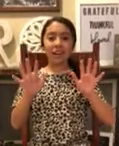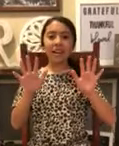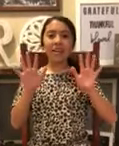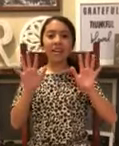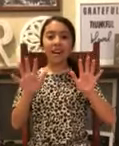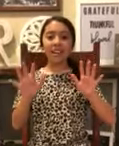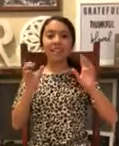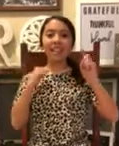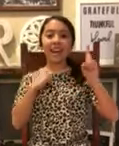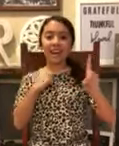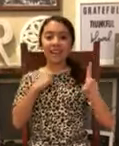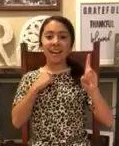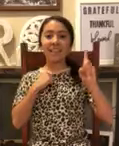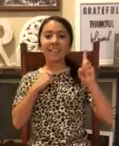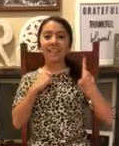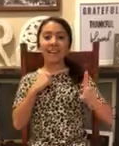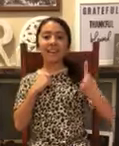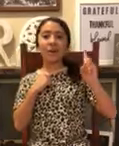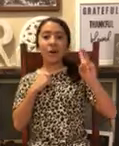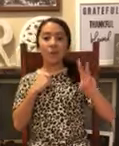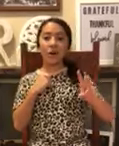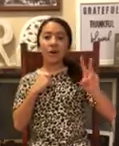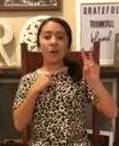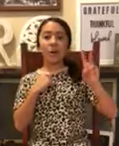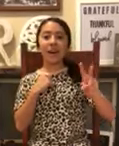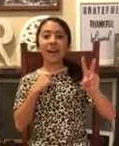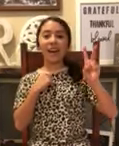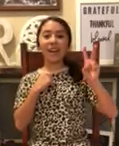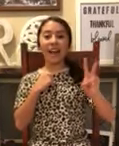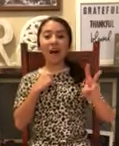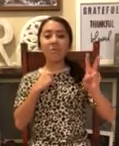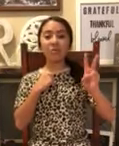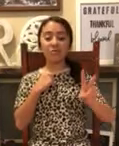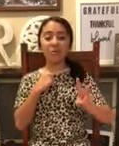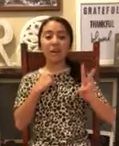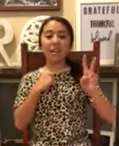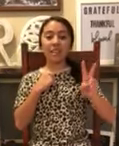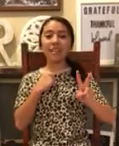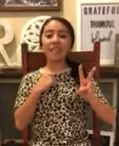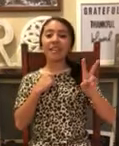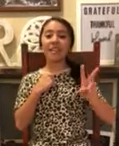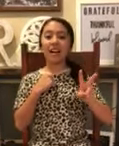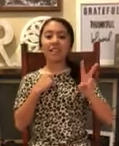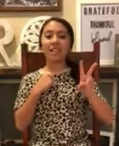90, and 99, 108, and now we're through singing the 9's